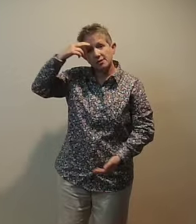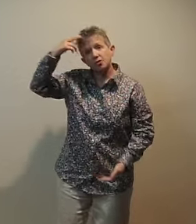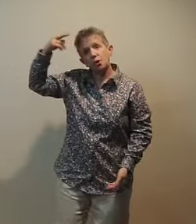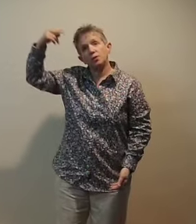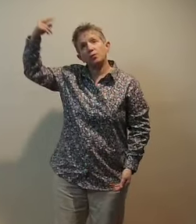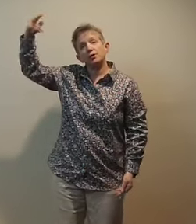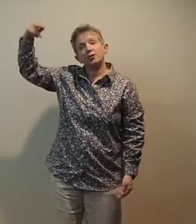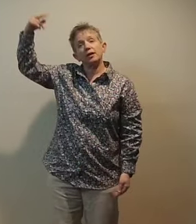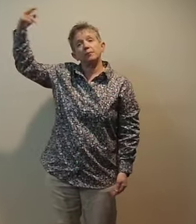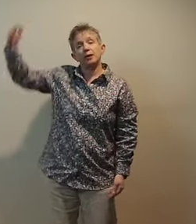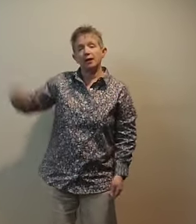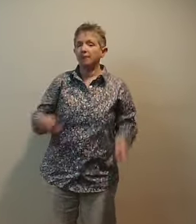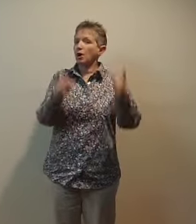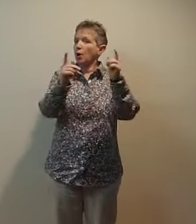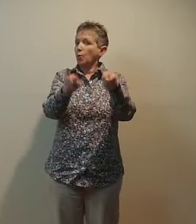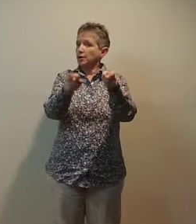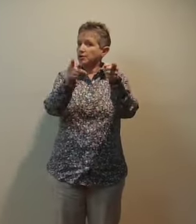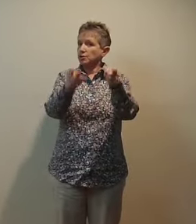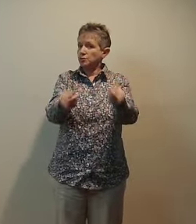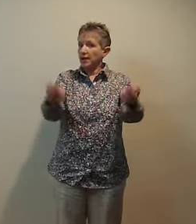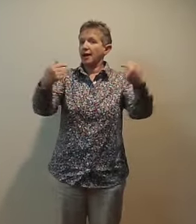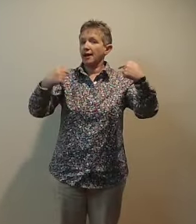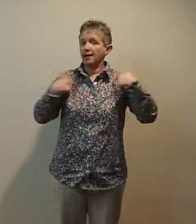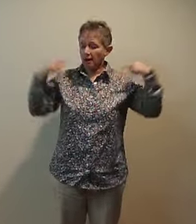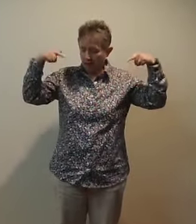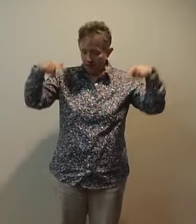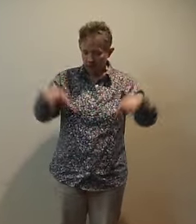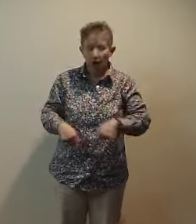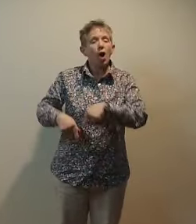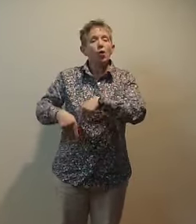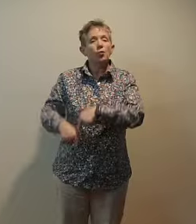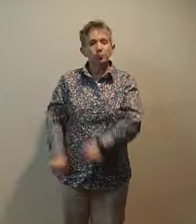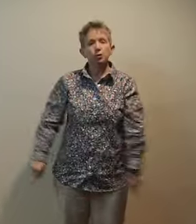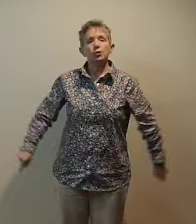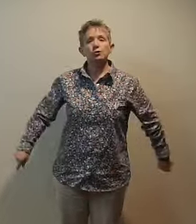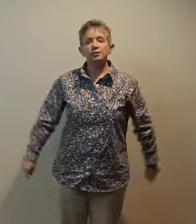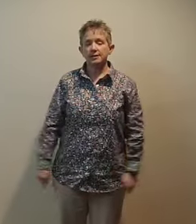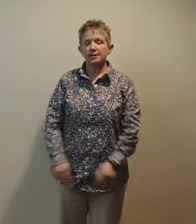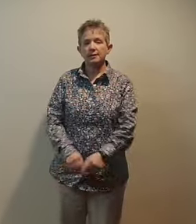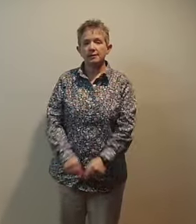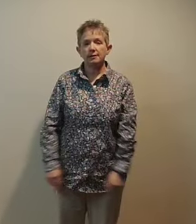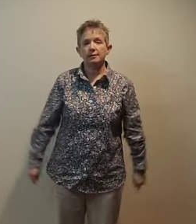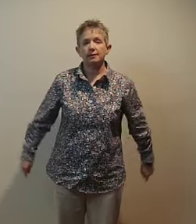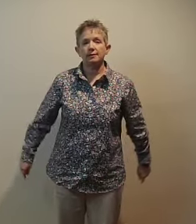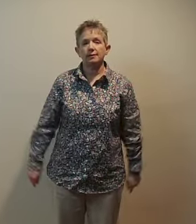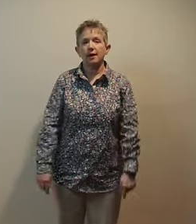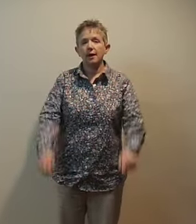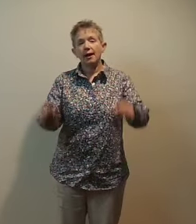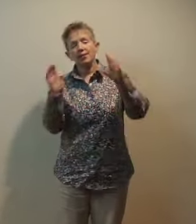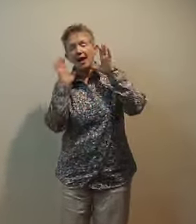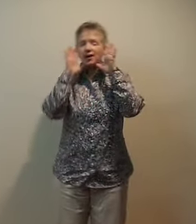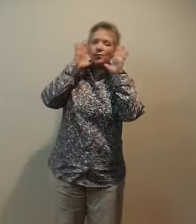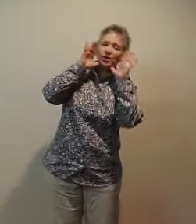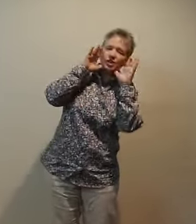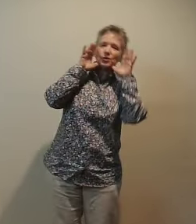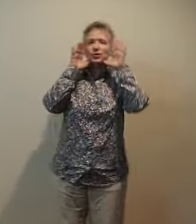is what we're dreaming of Once you take us home you'll see That we're cute